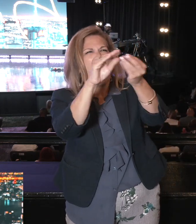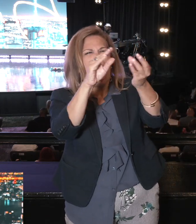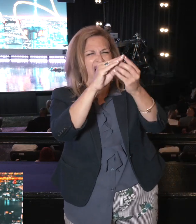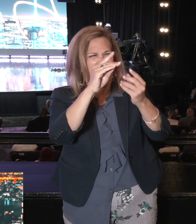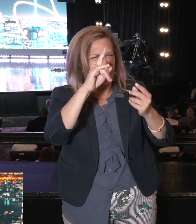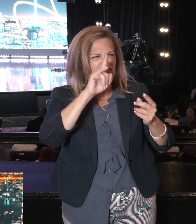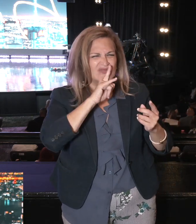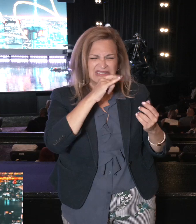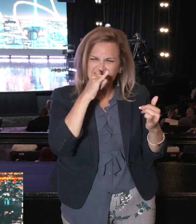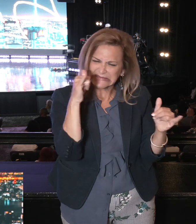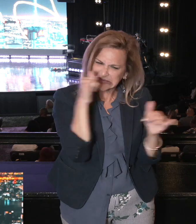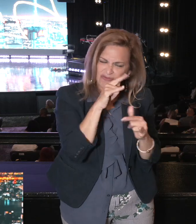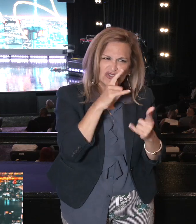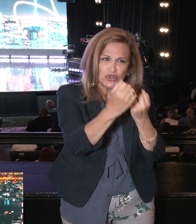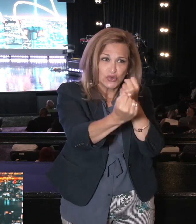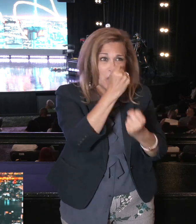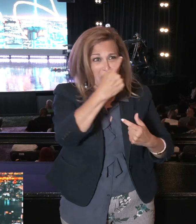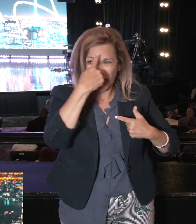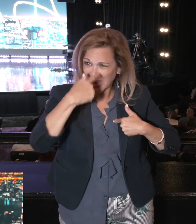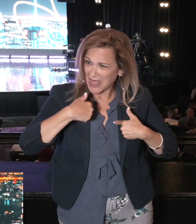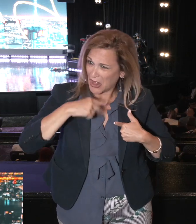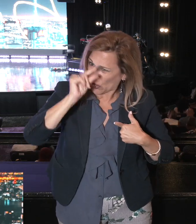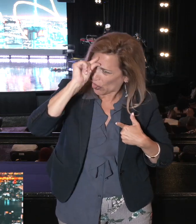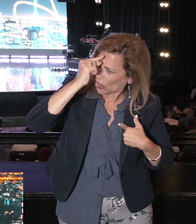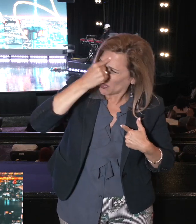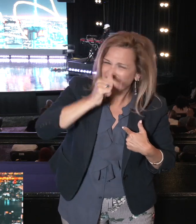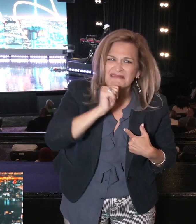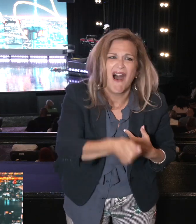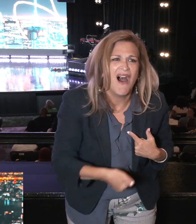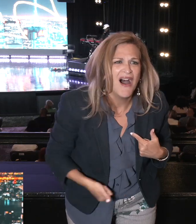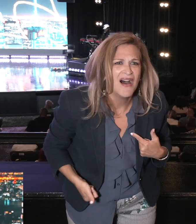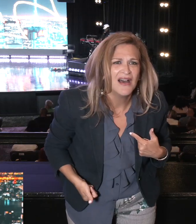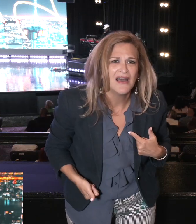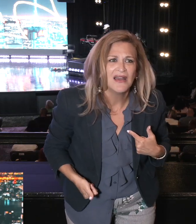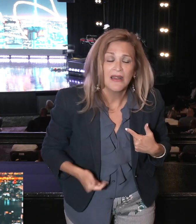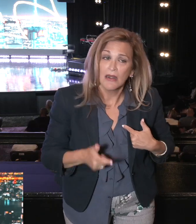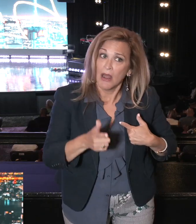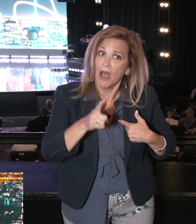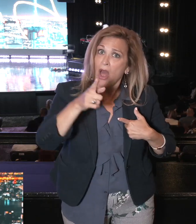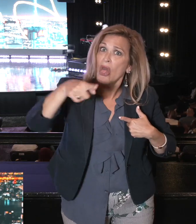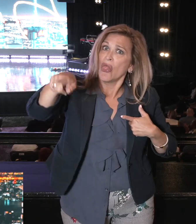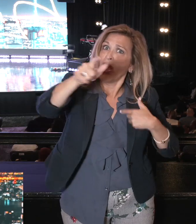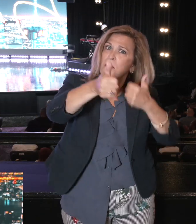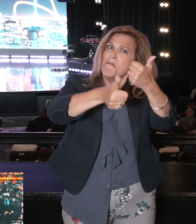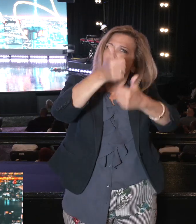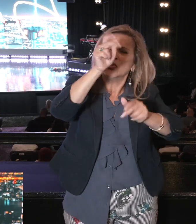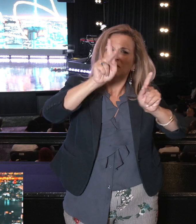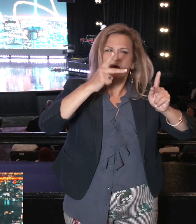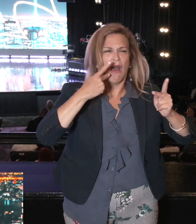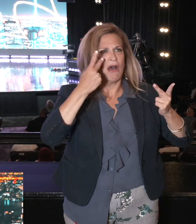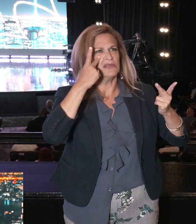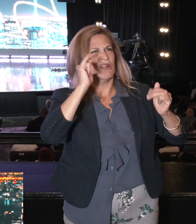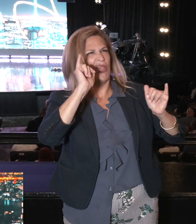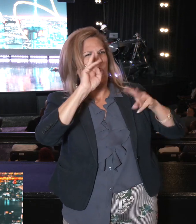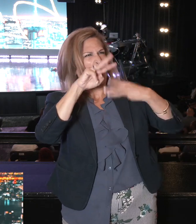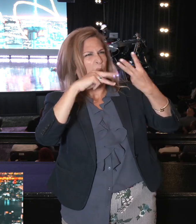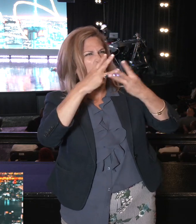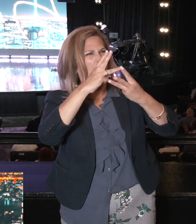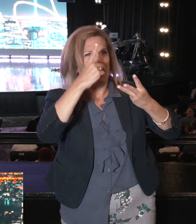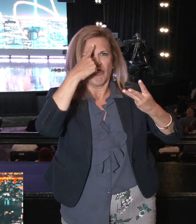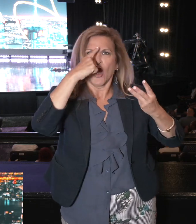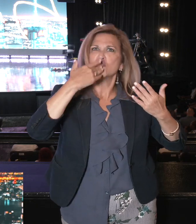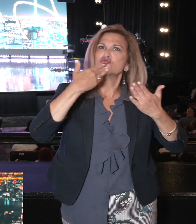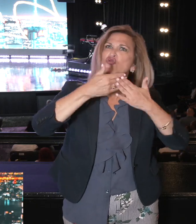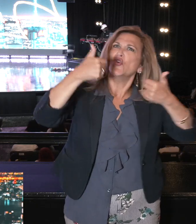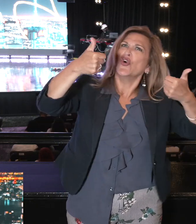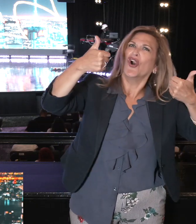Some of the things they're saying. And they're not the majority. But they're the loudest voices. But you can feel like a minority. When they seem to